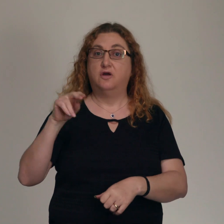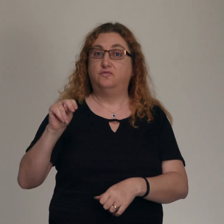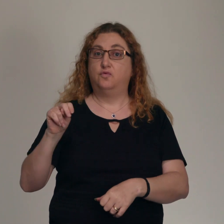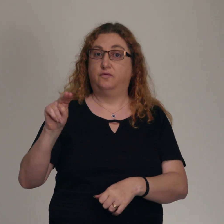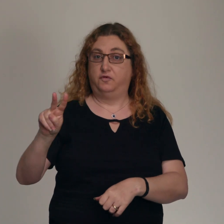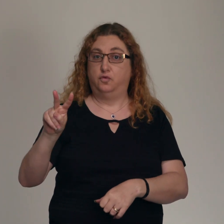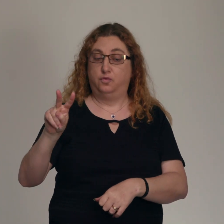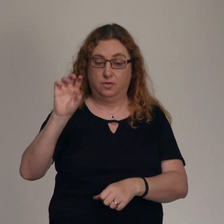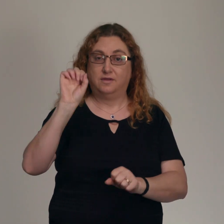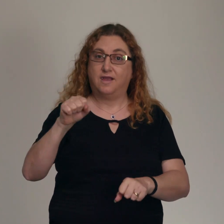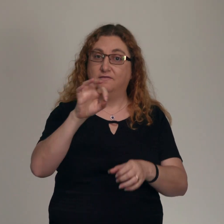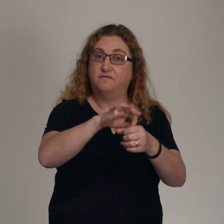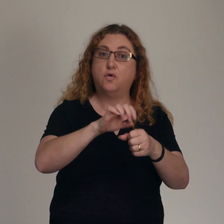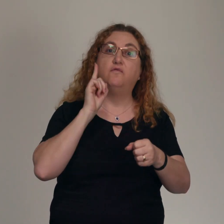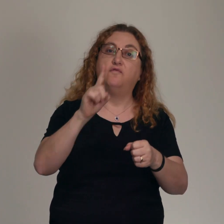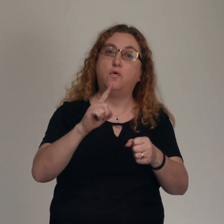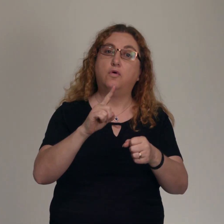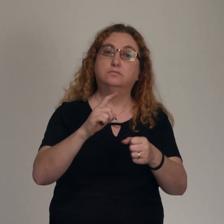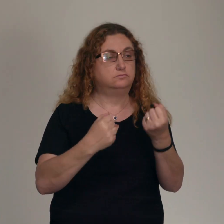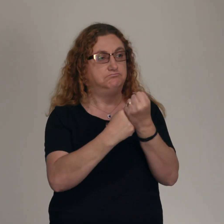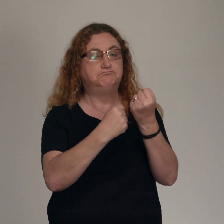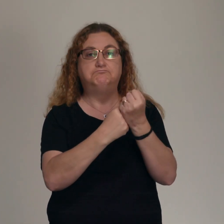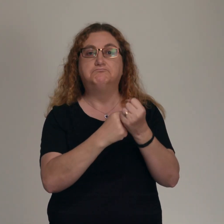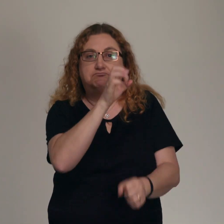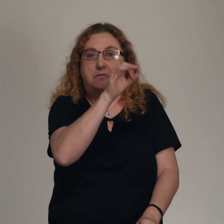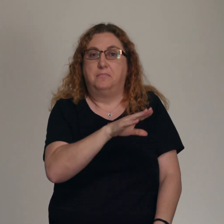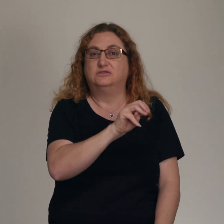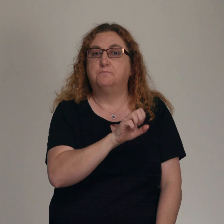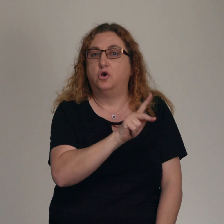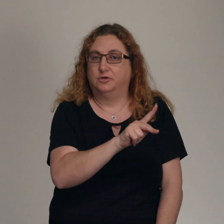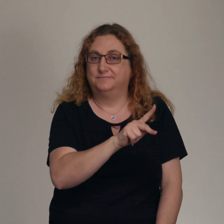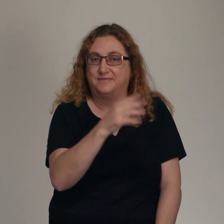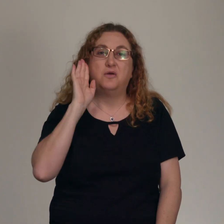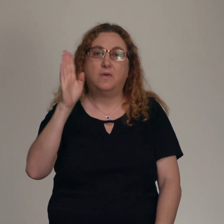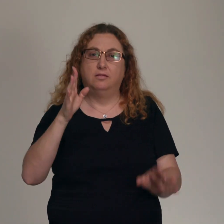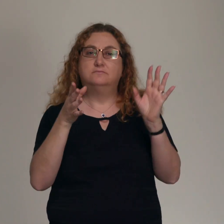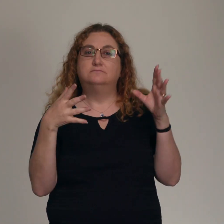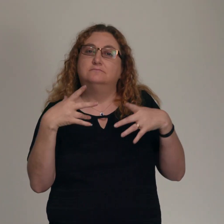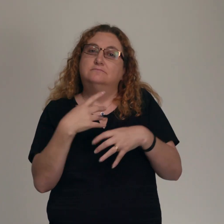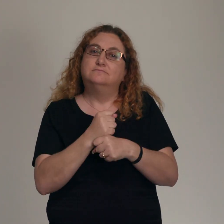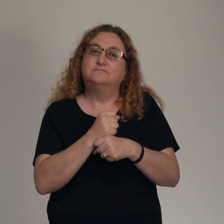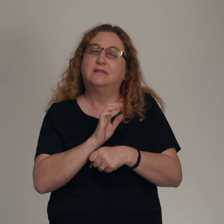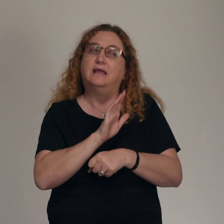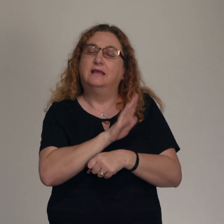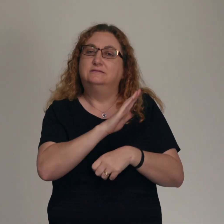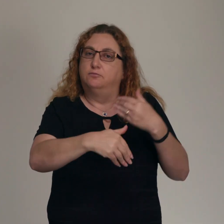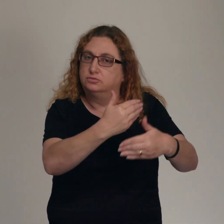On a personal level, let me just tell you some of the things that really impressed me about Mark through this process. Mark has been so humble. We have asked